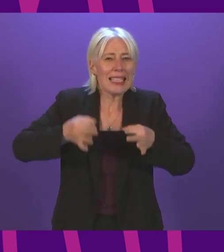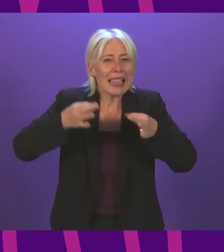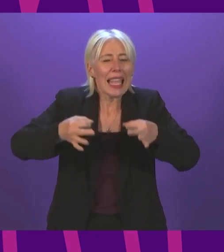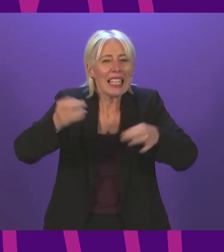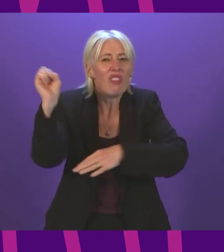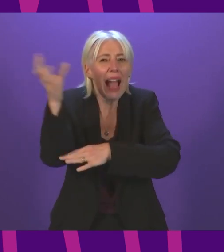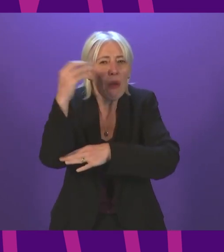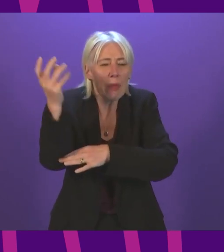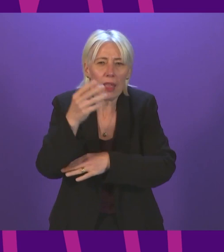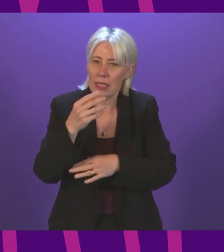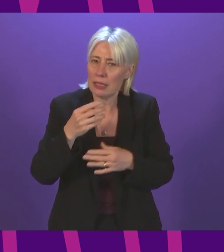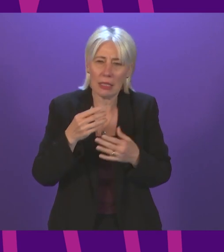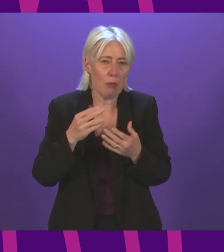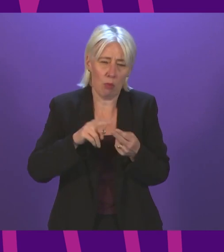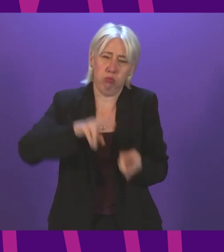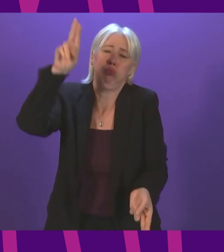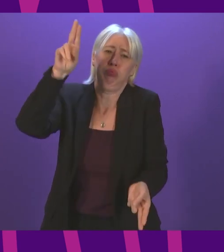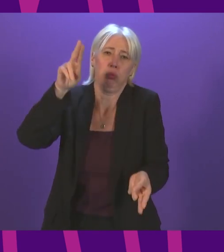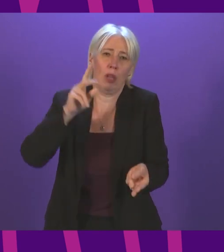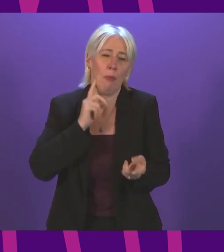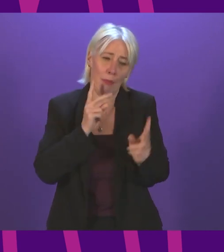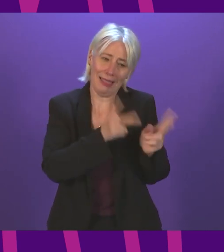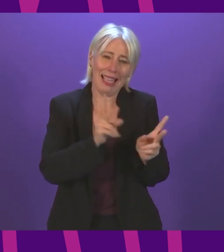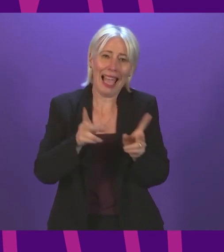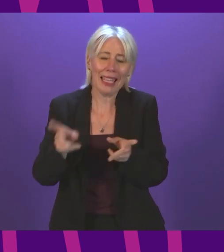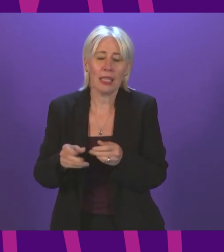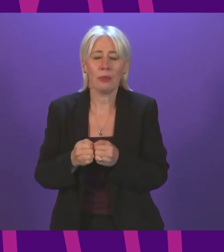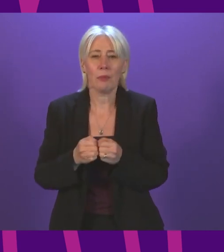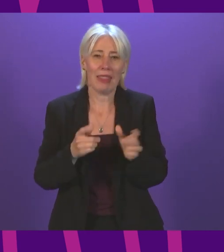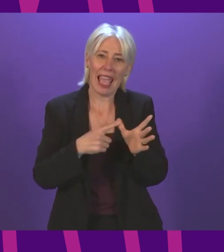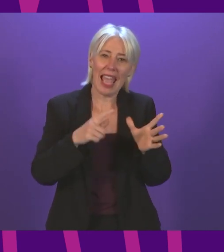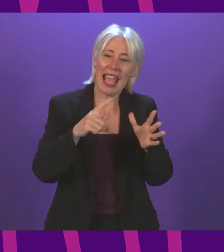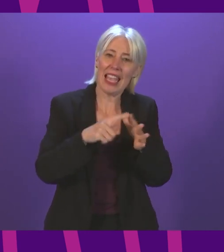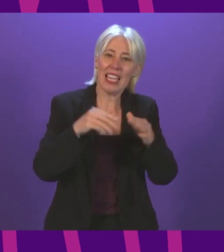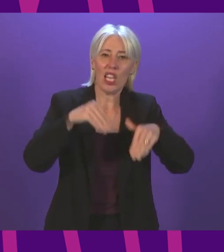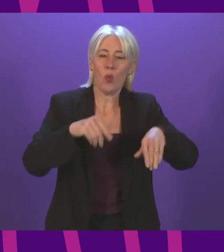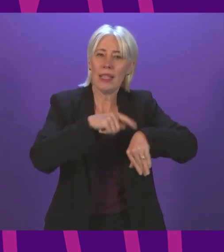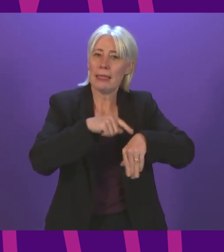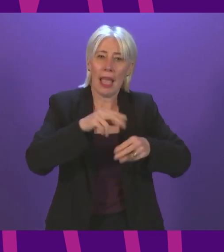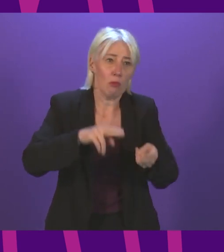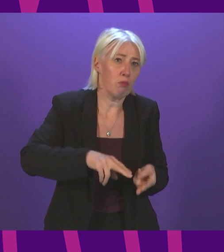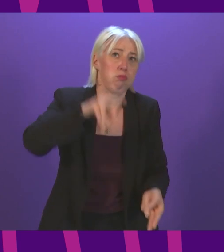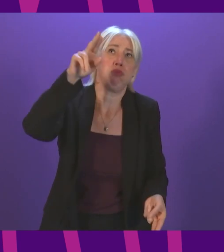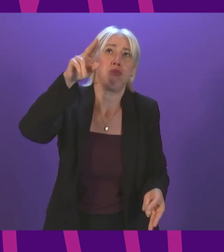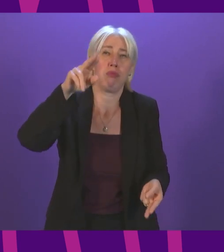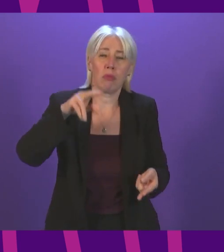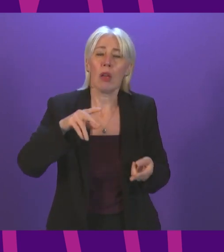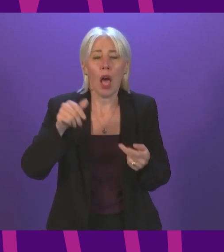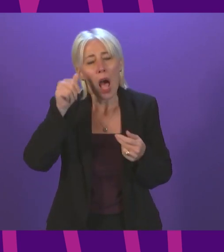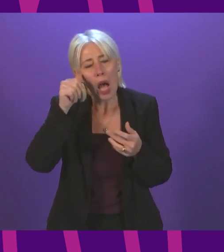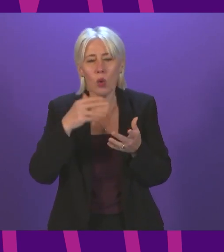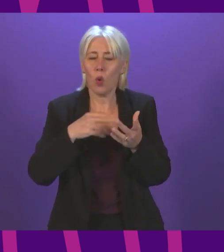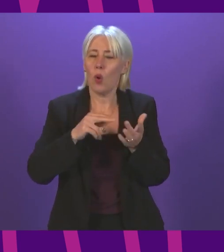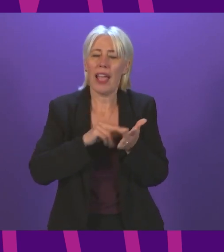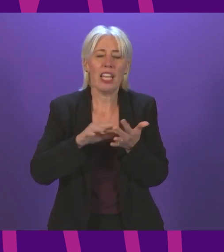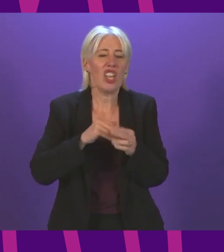people are dying as a result. Accident and emergency waiting times are at an all-time high, despite the best efforts of